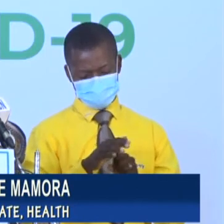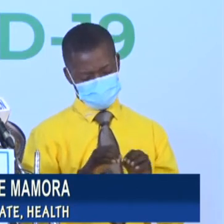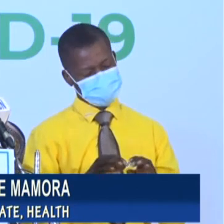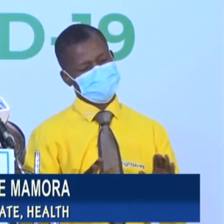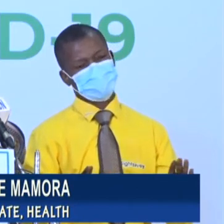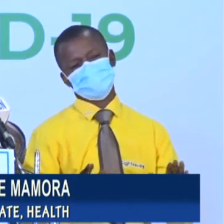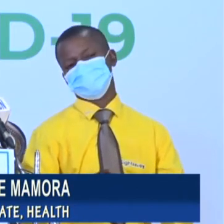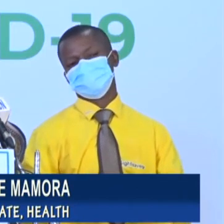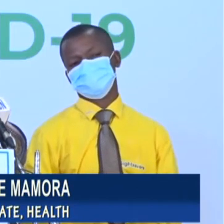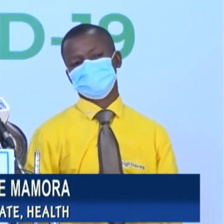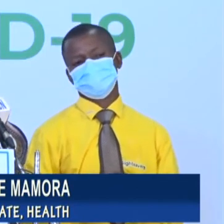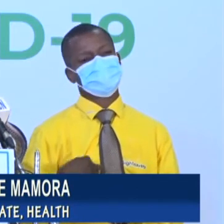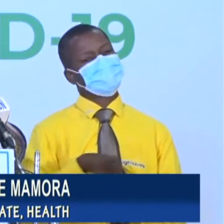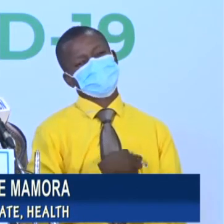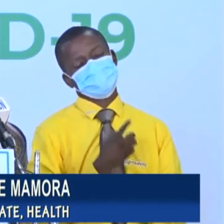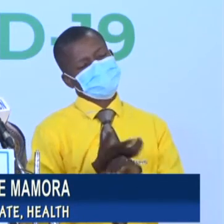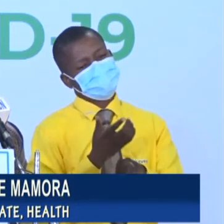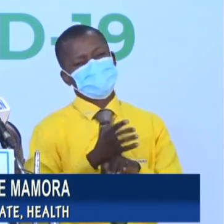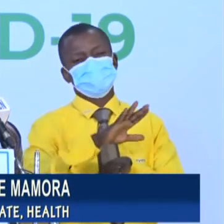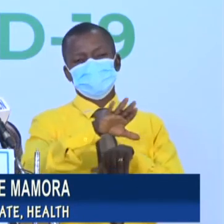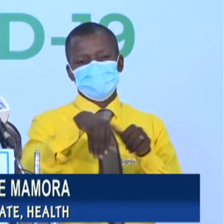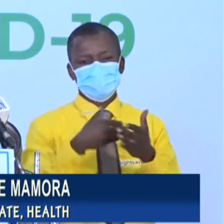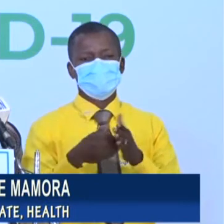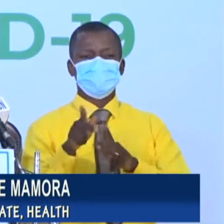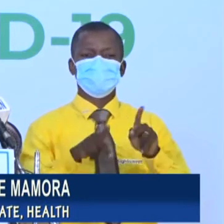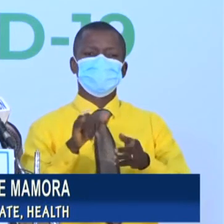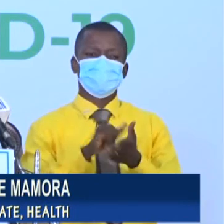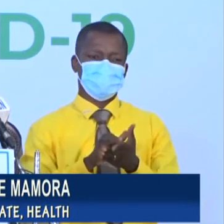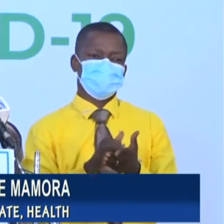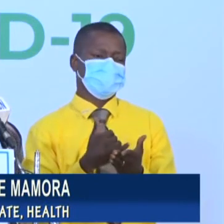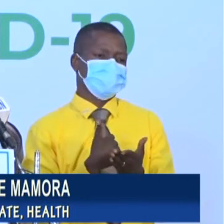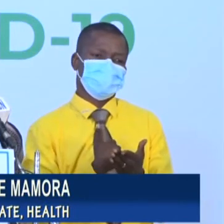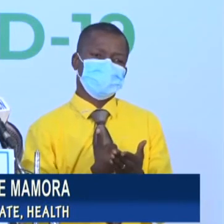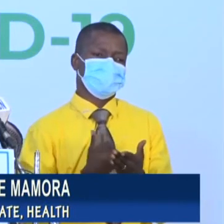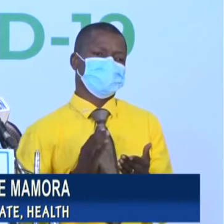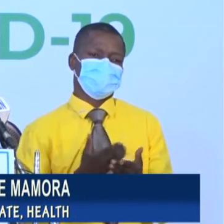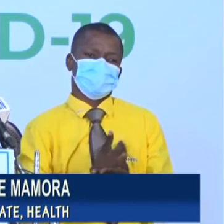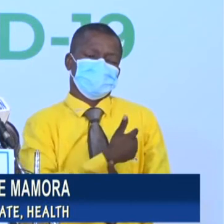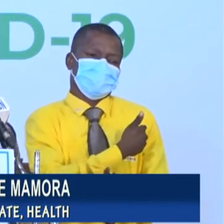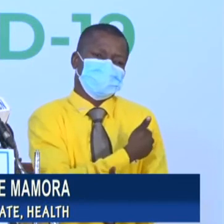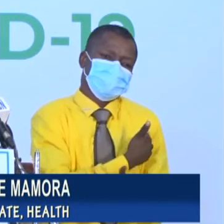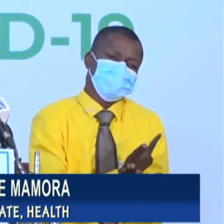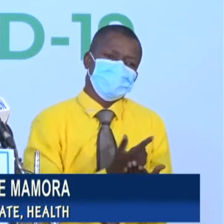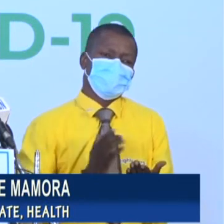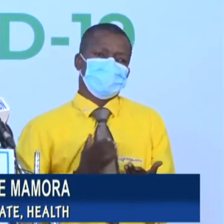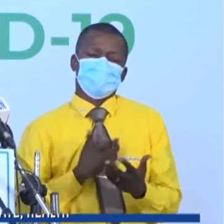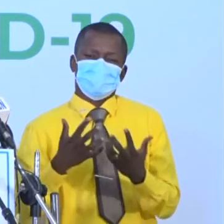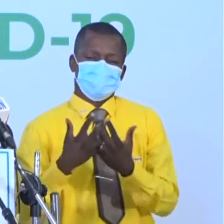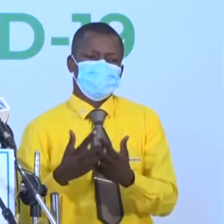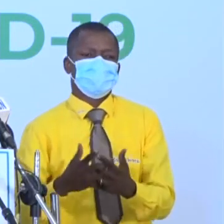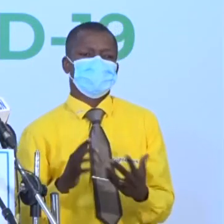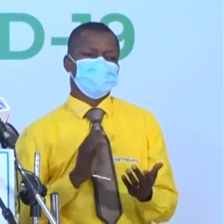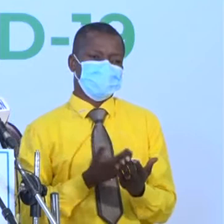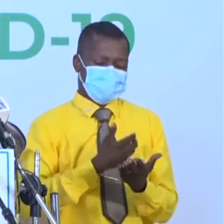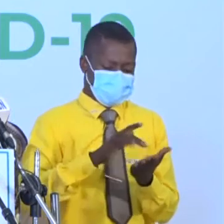We also call on all who are in possession of vaccines, medicines, and other equipment and